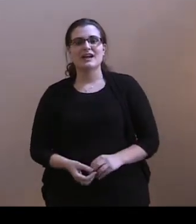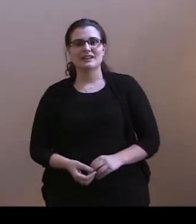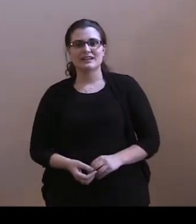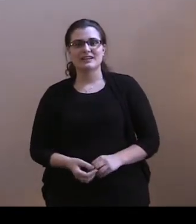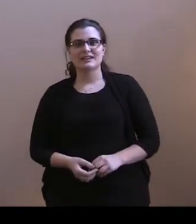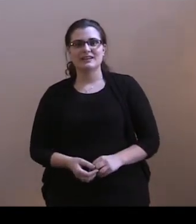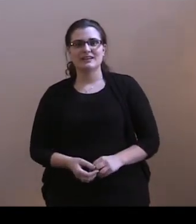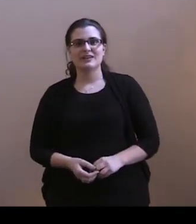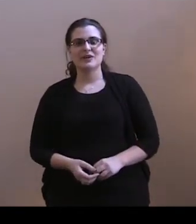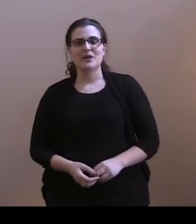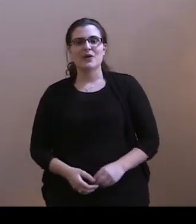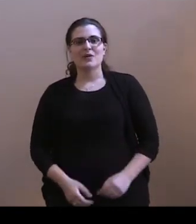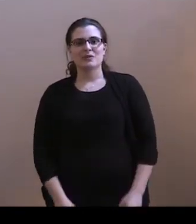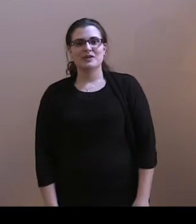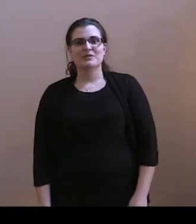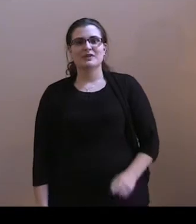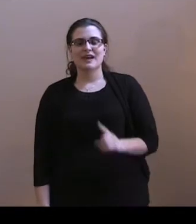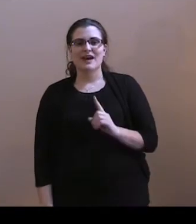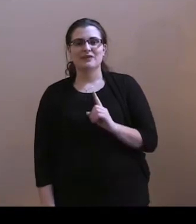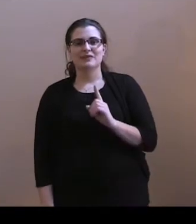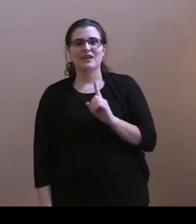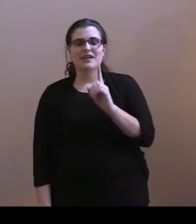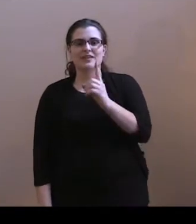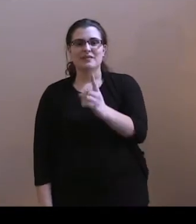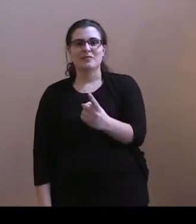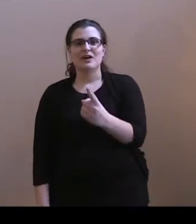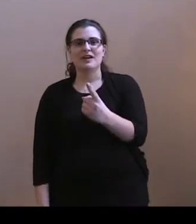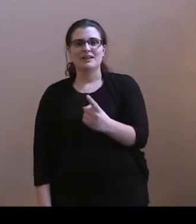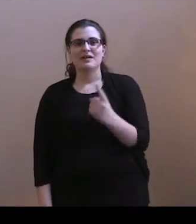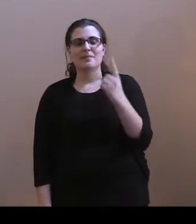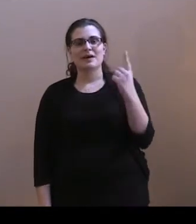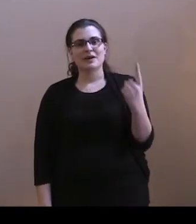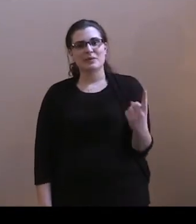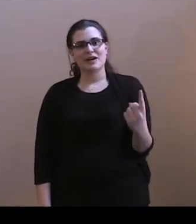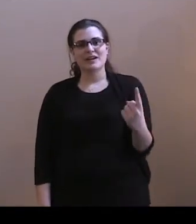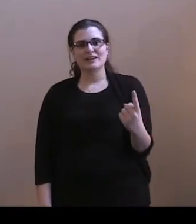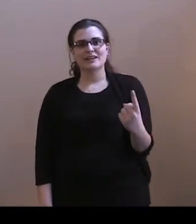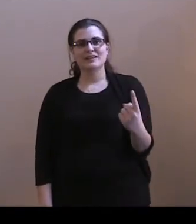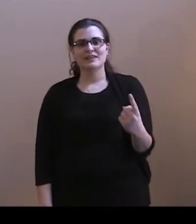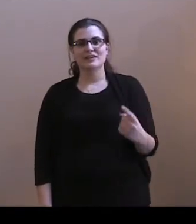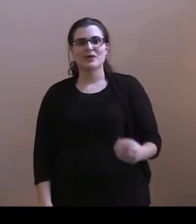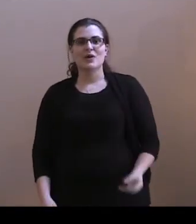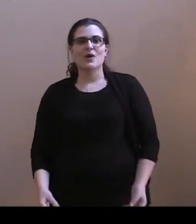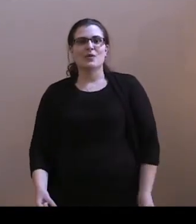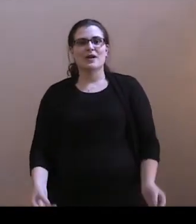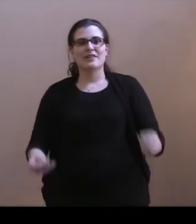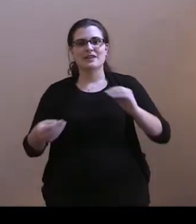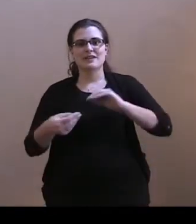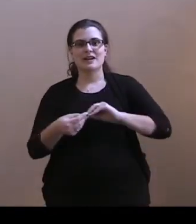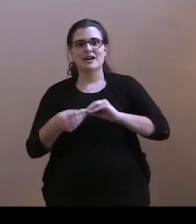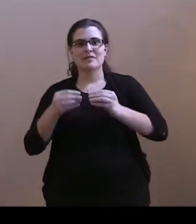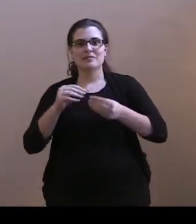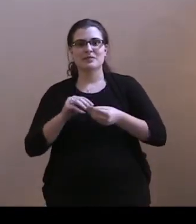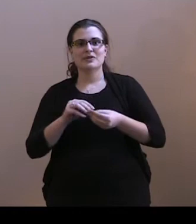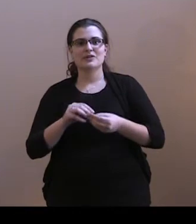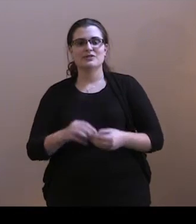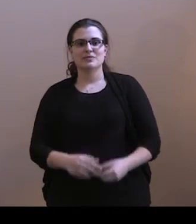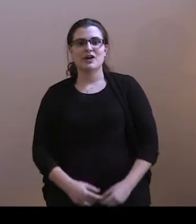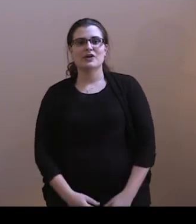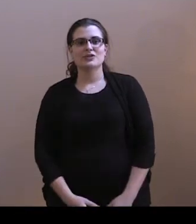in, we will count them one by one when the numbers march